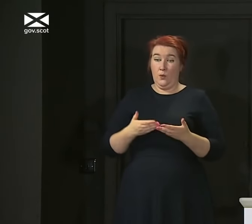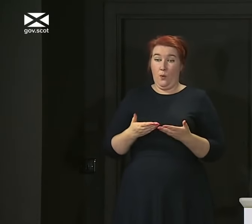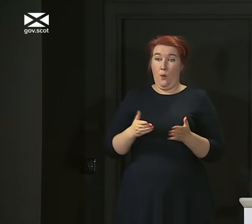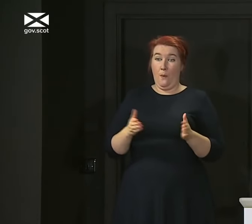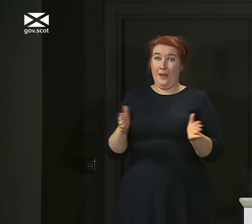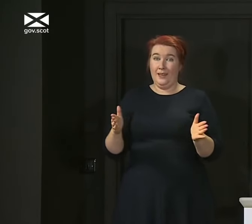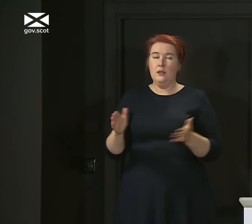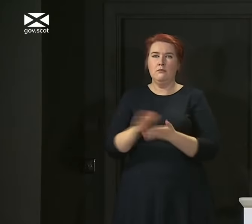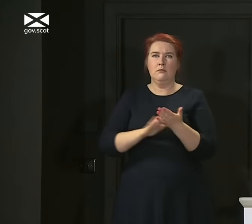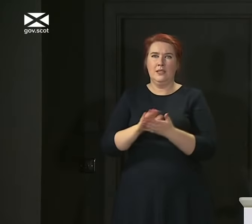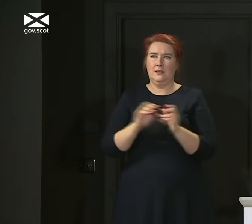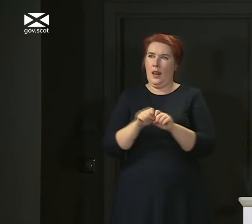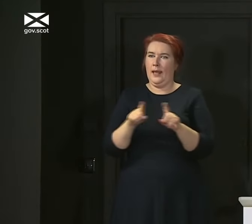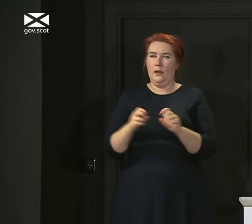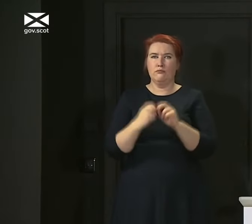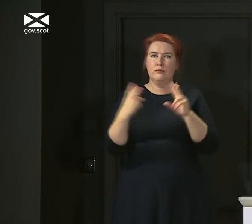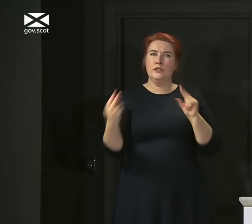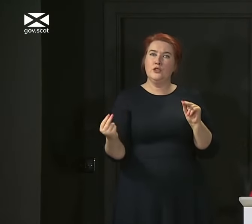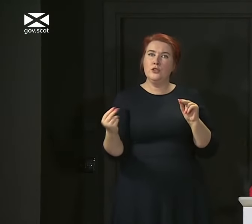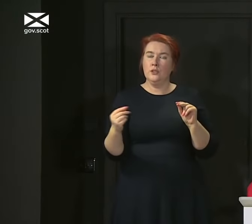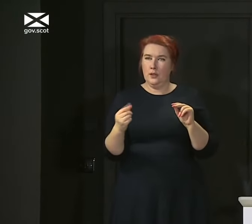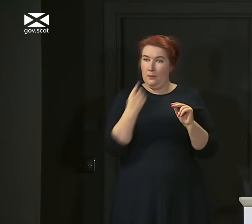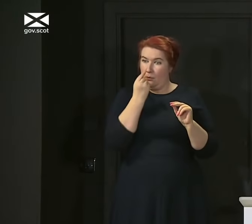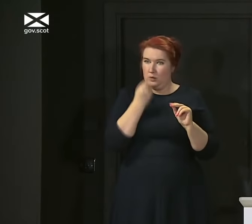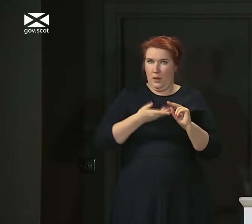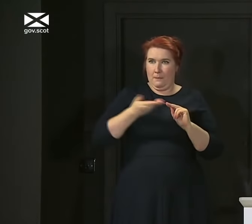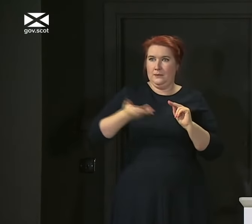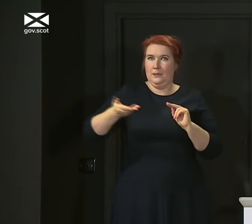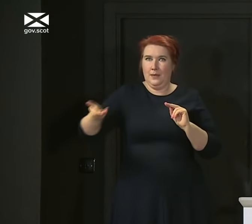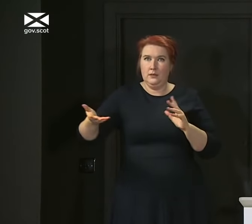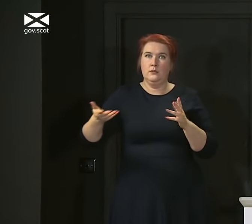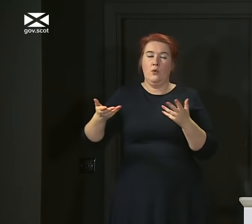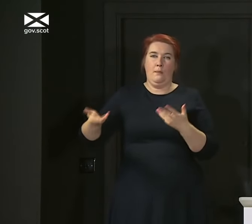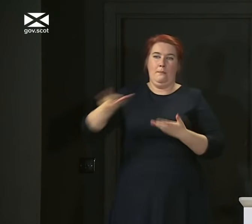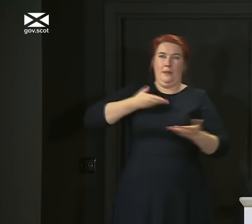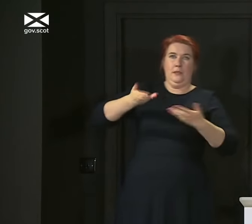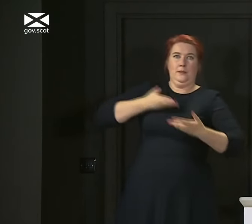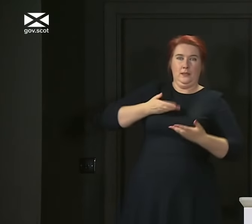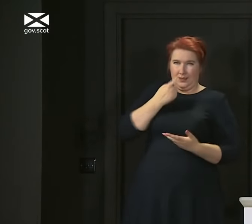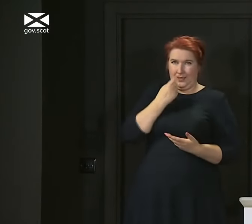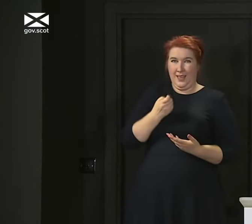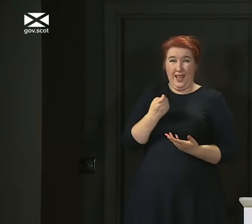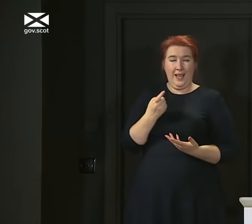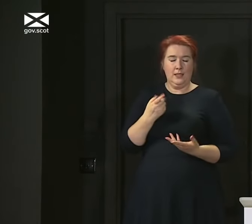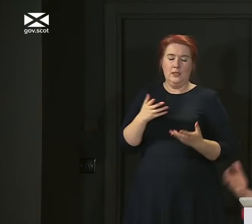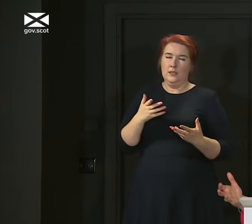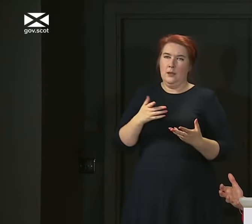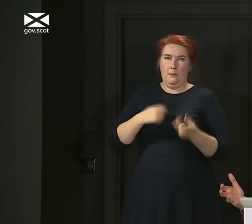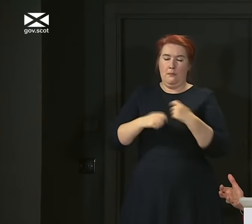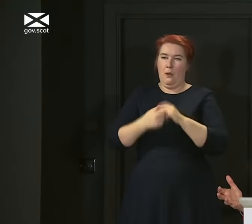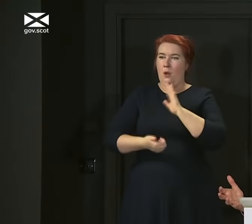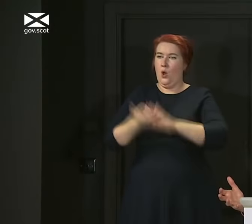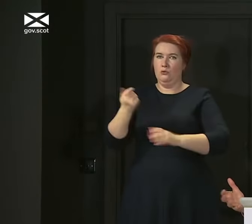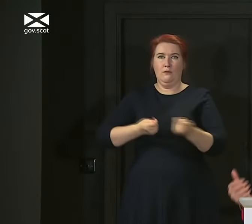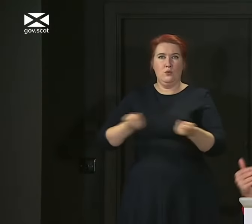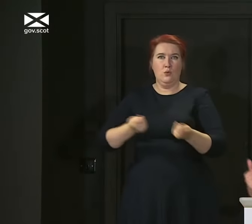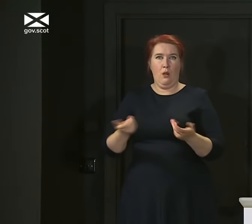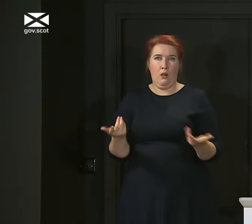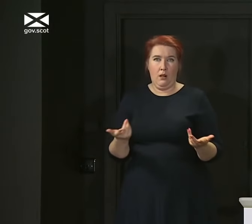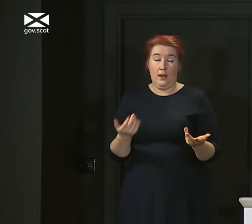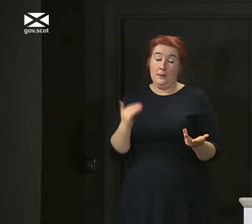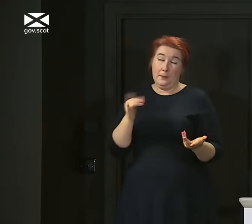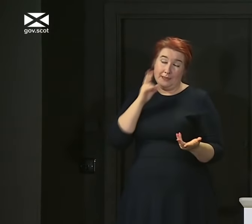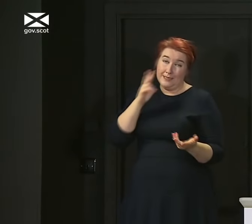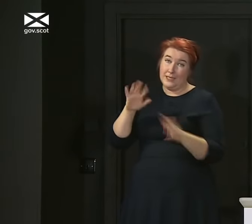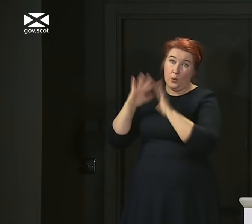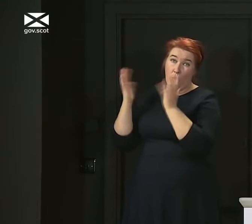again, the risk has always been there that the virus will run out of control again. And I think that is partly what we are seeing in other parts of the world. It might